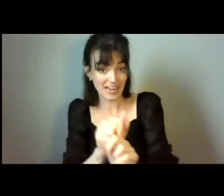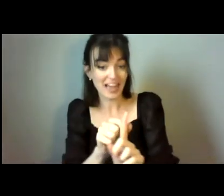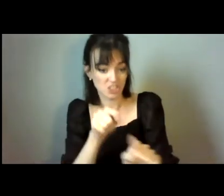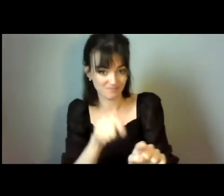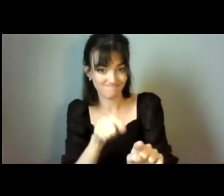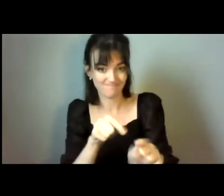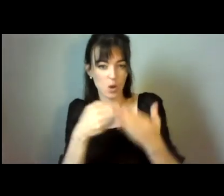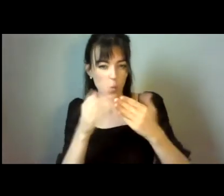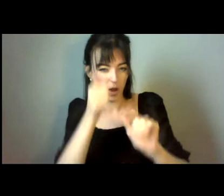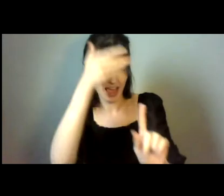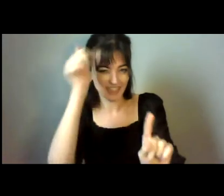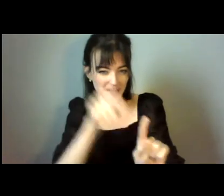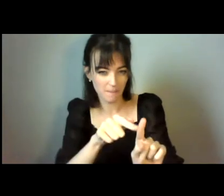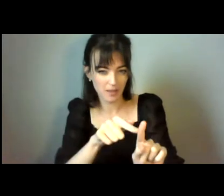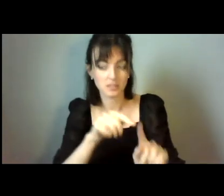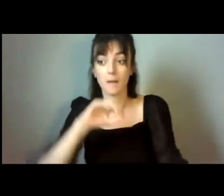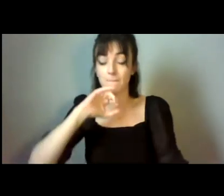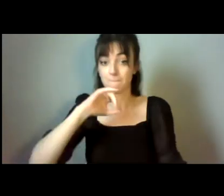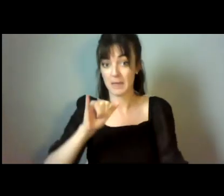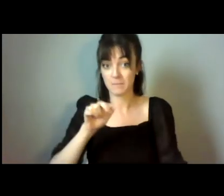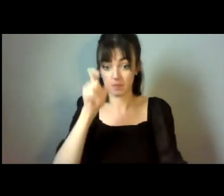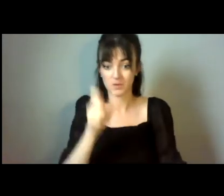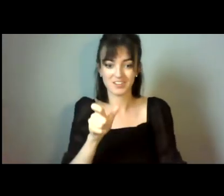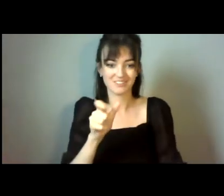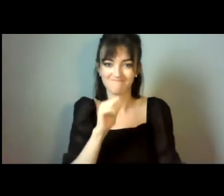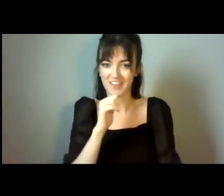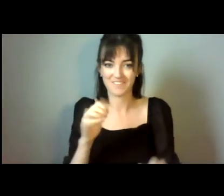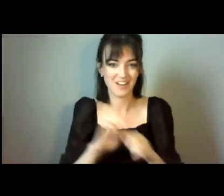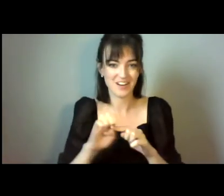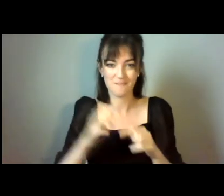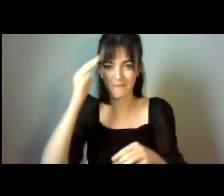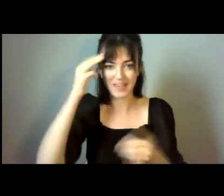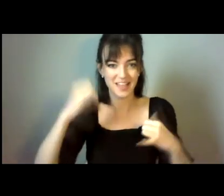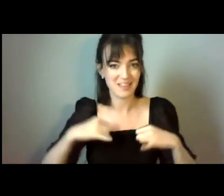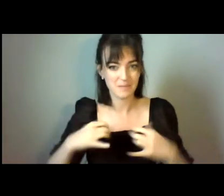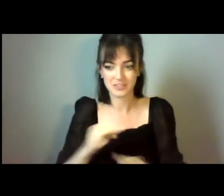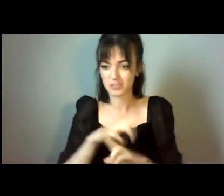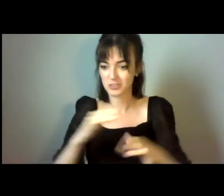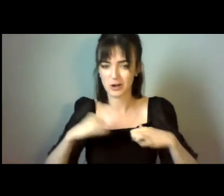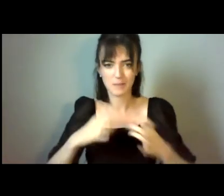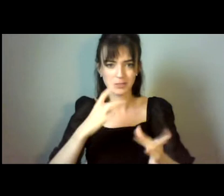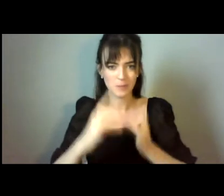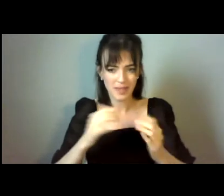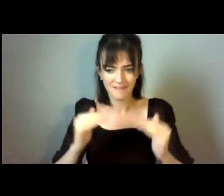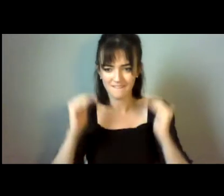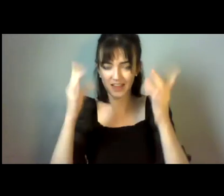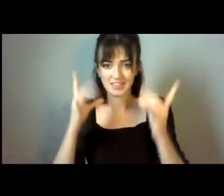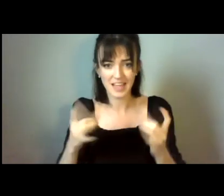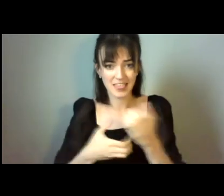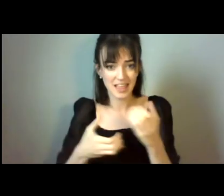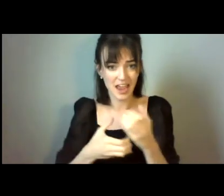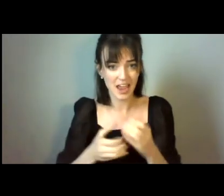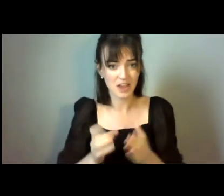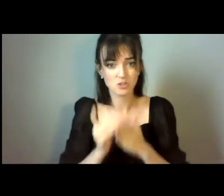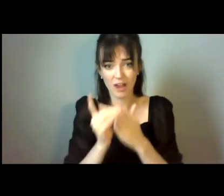So, and they will not be able to make either an advanced healthcare directive or an enduring power of attorney, and that is a difficulty.